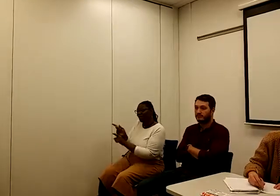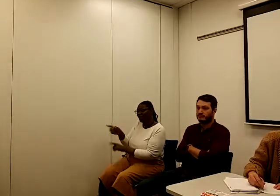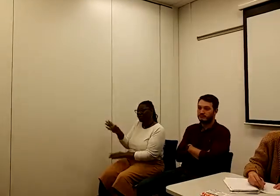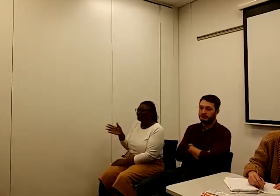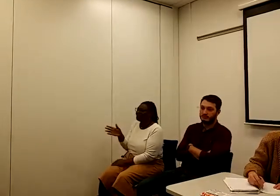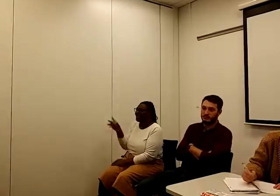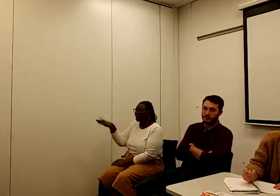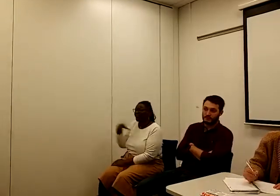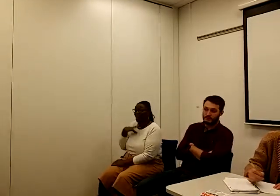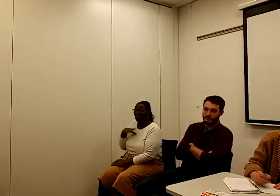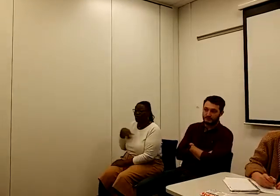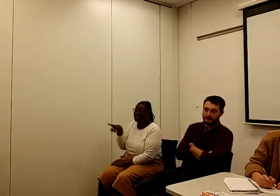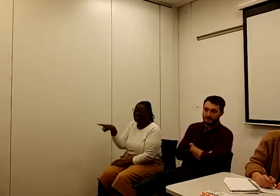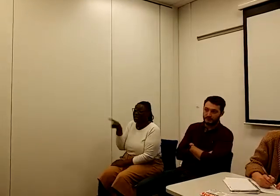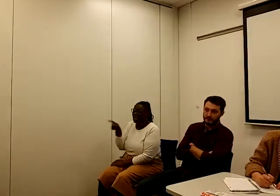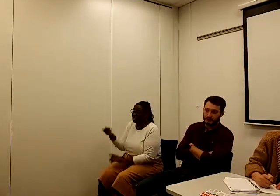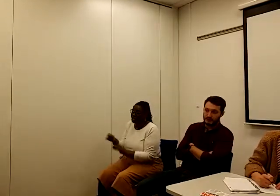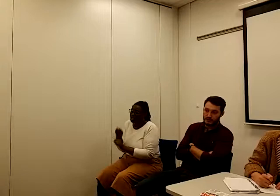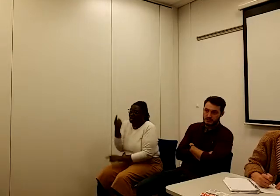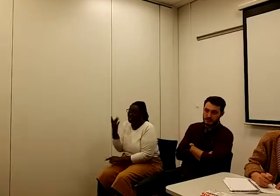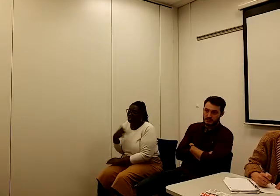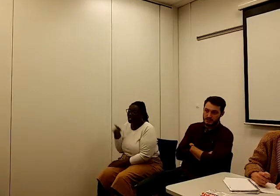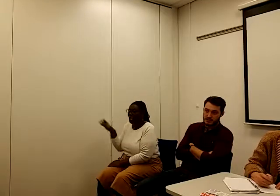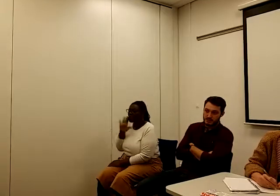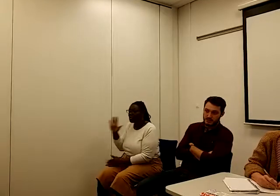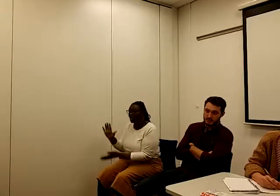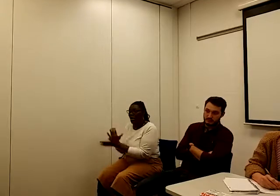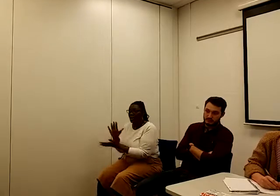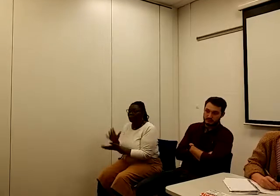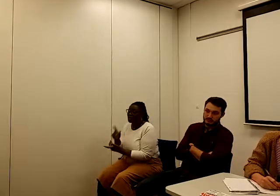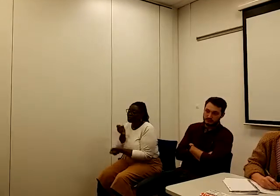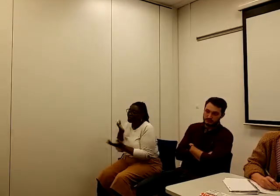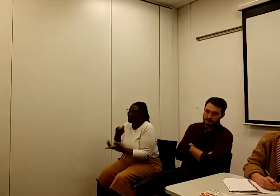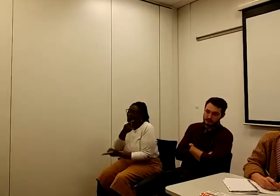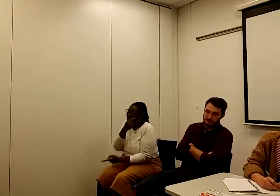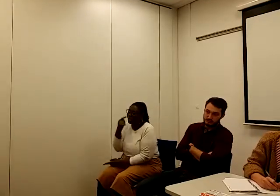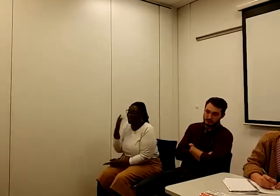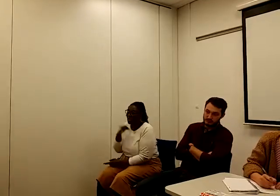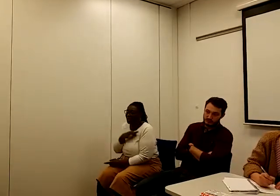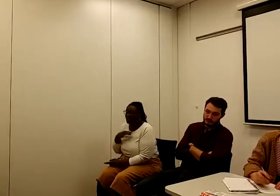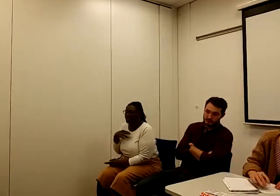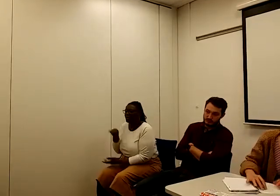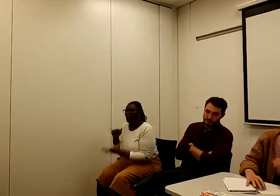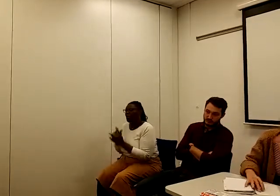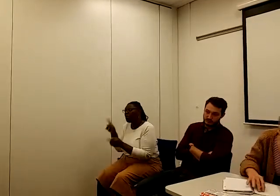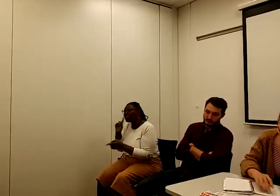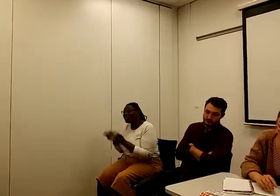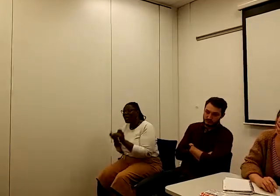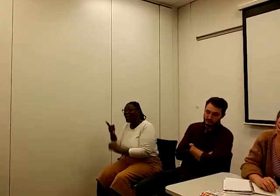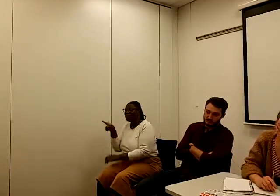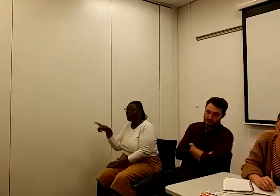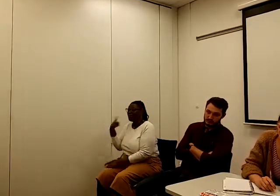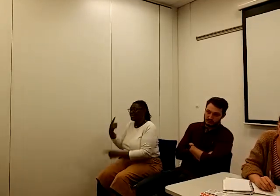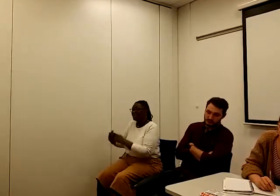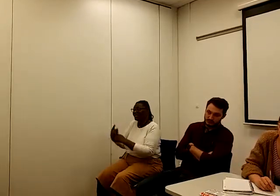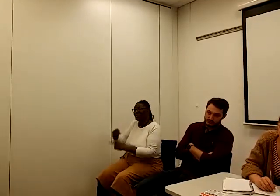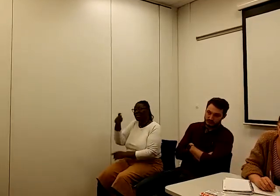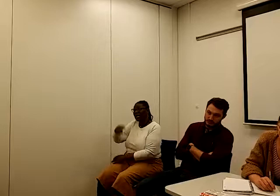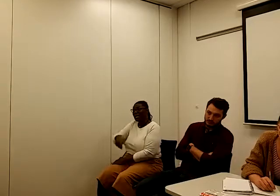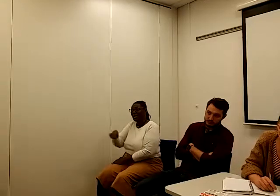they're already, you know, charging, and they're not happy to give medical evidence. What's going to happen when suddenly claimants are, you know, in the